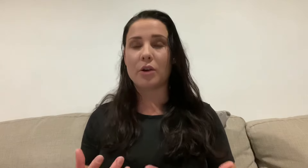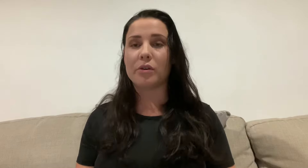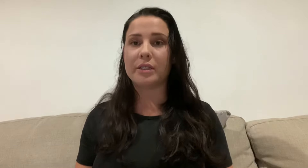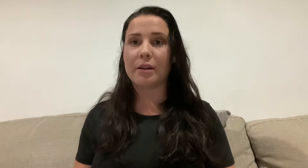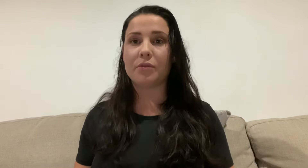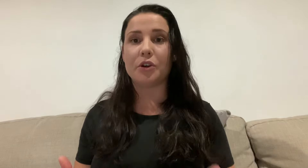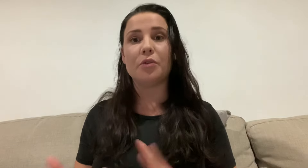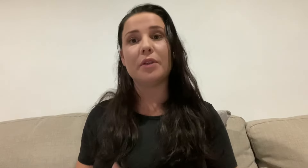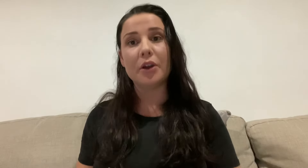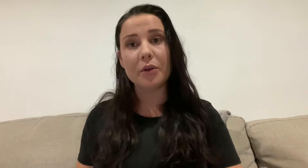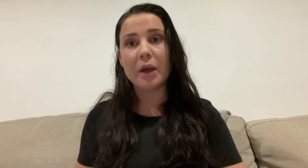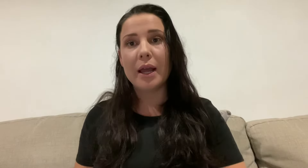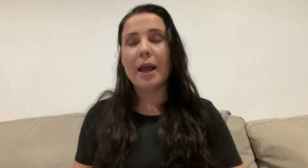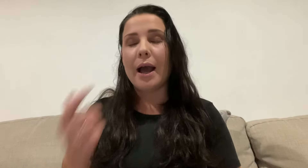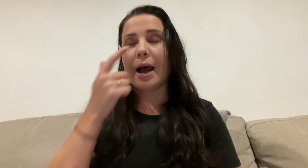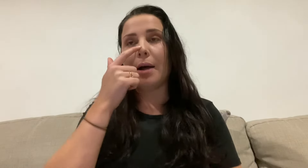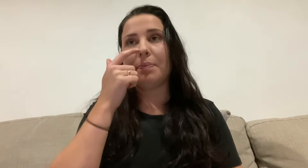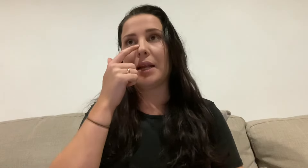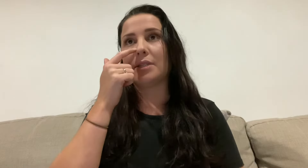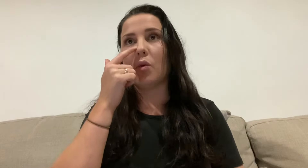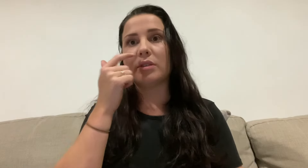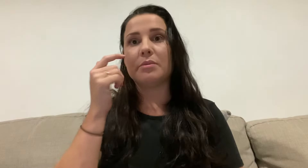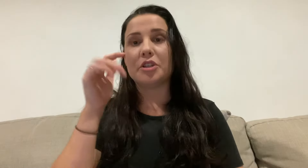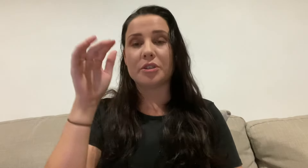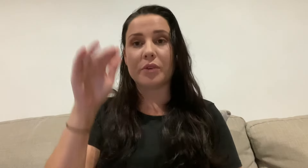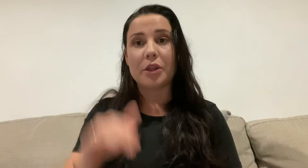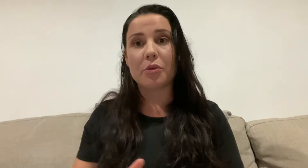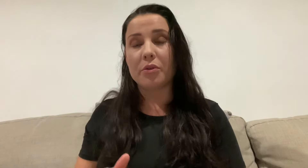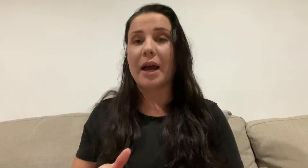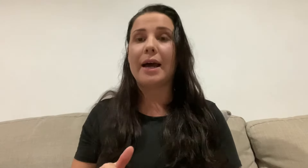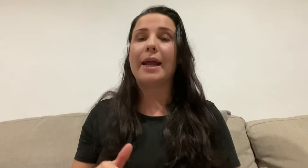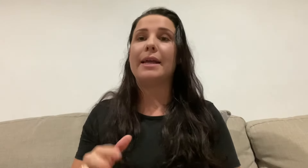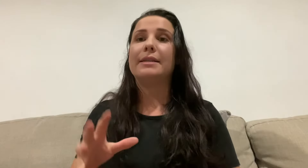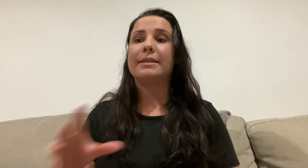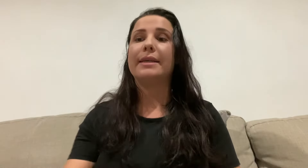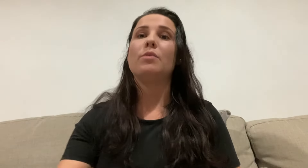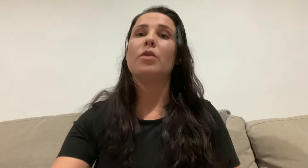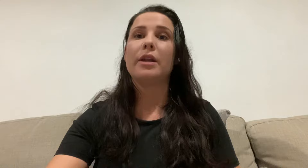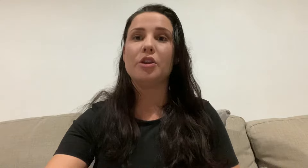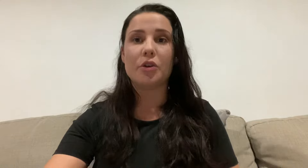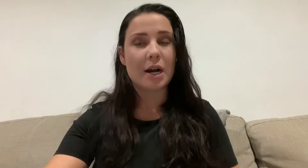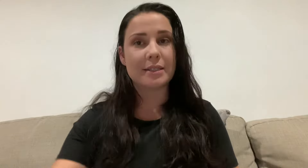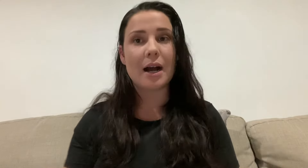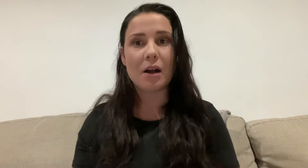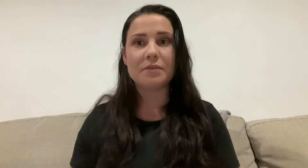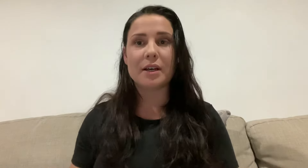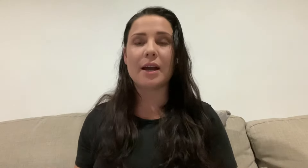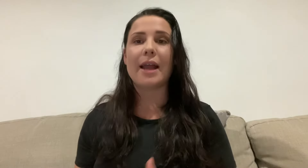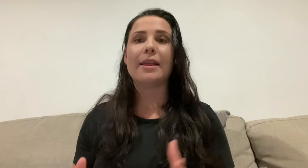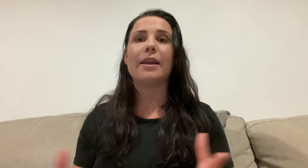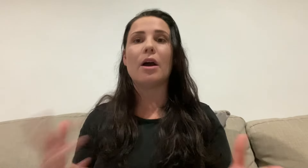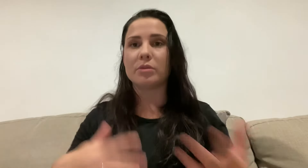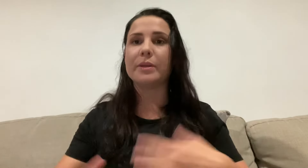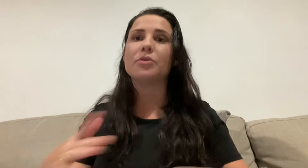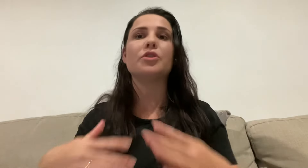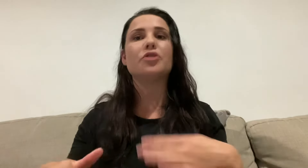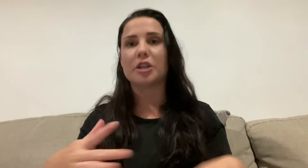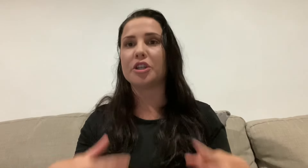content for a new video. It's awesome to just read through that and to see what you guys are after. And then it helps me sort of structure